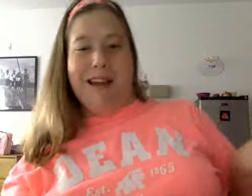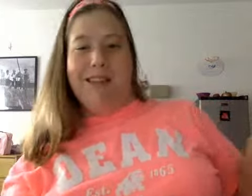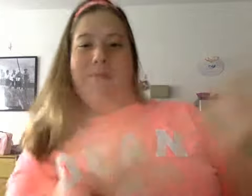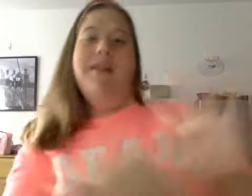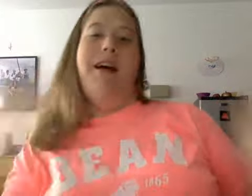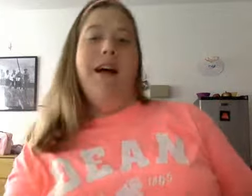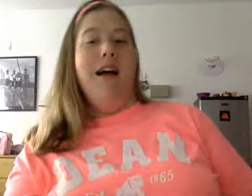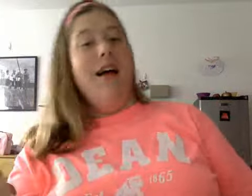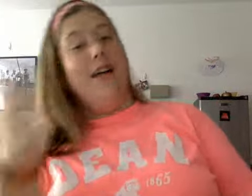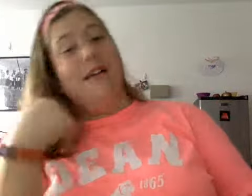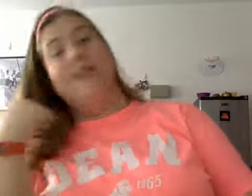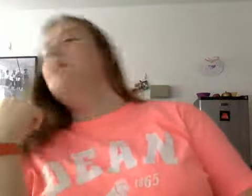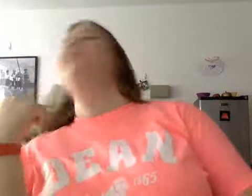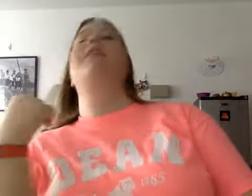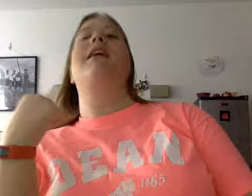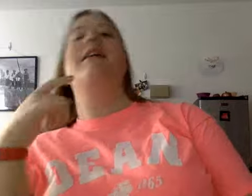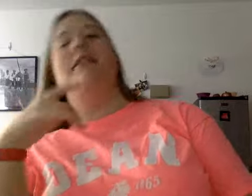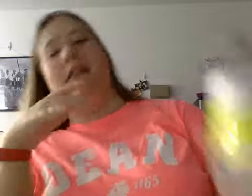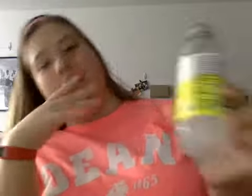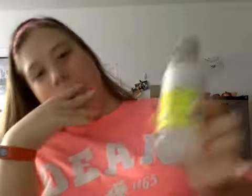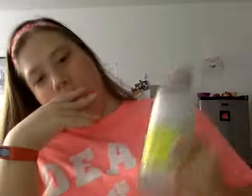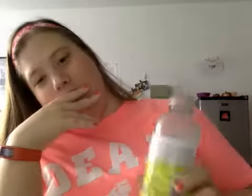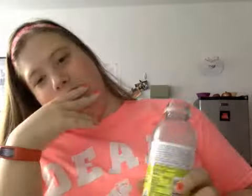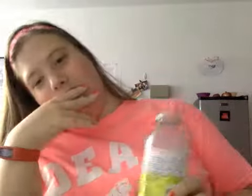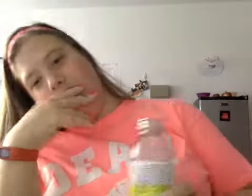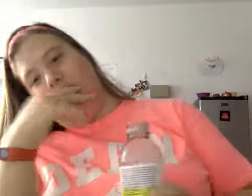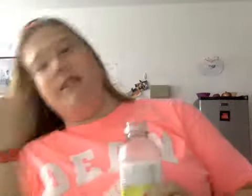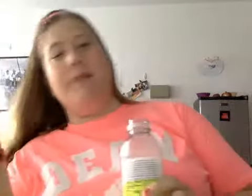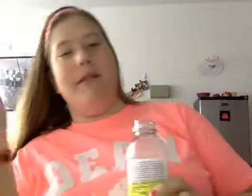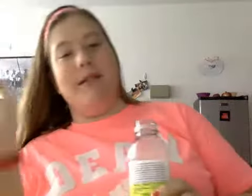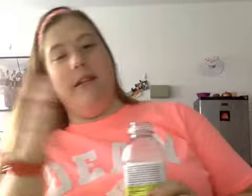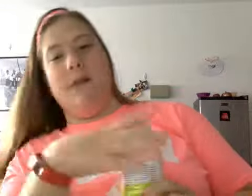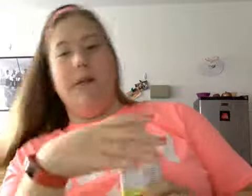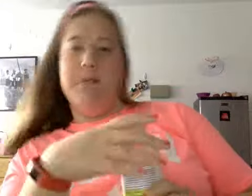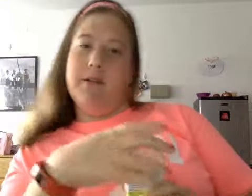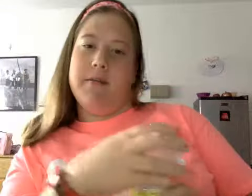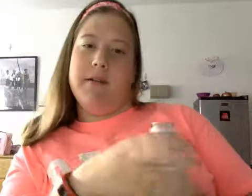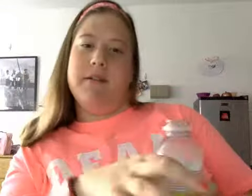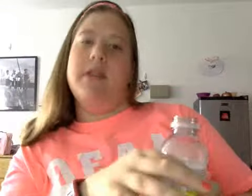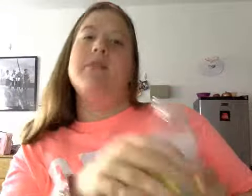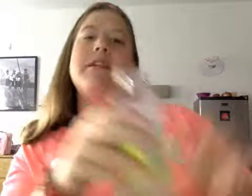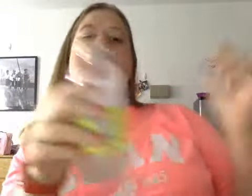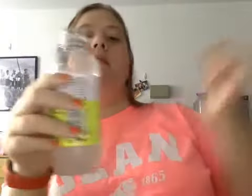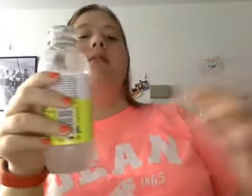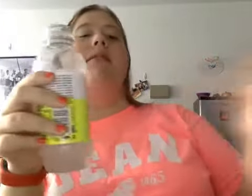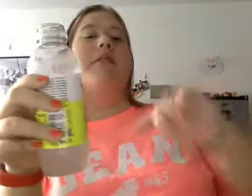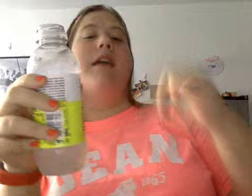on so I didn't get the whole Ted 2 experience and I probably will never because it was it was not